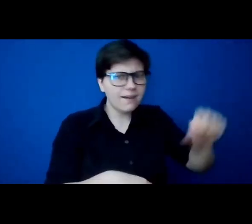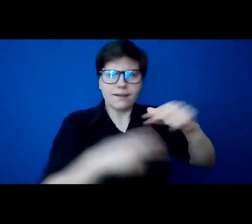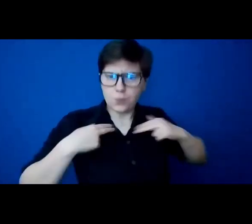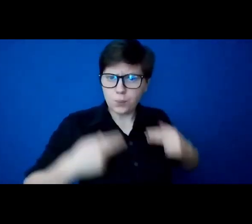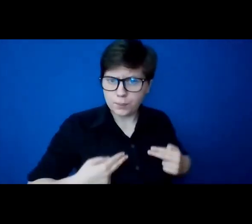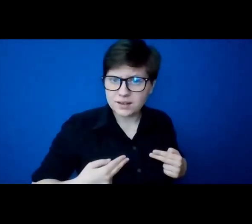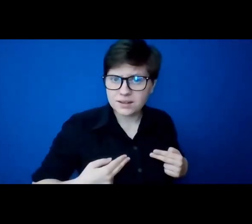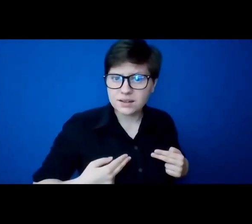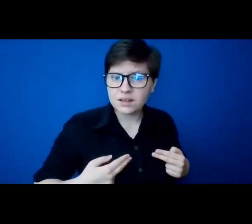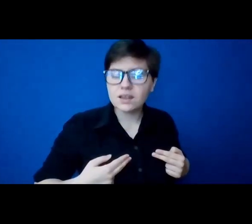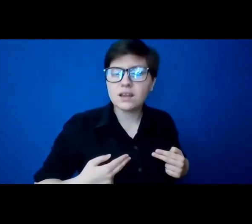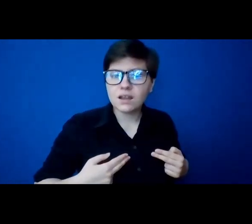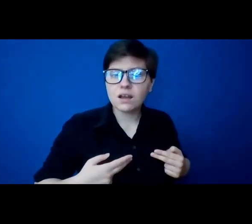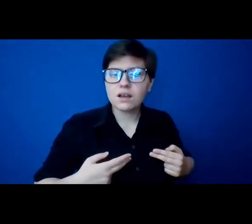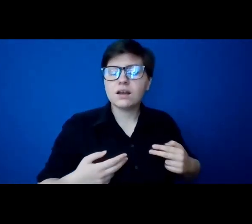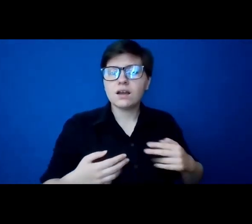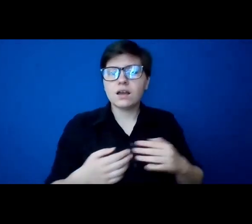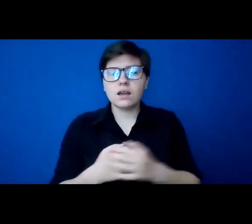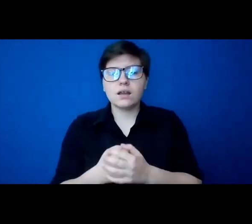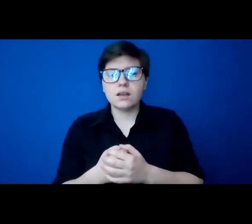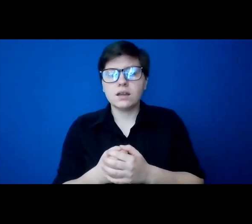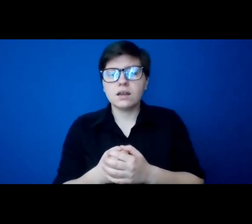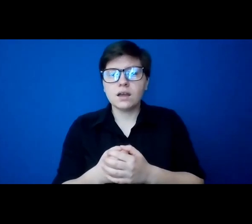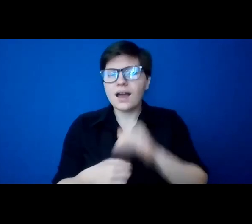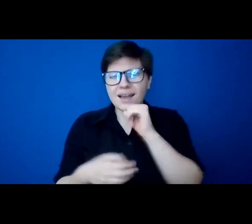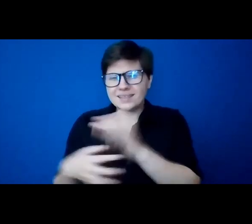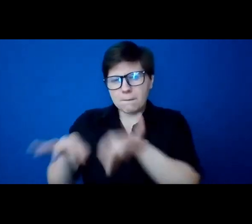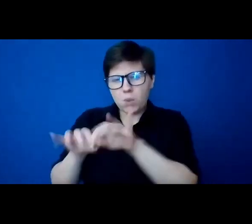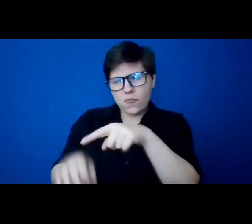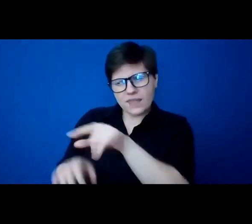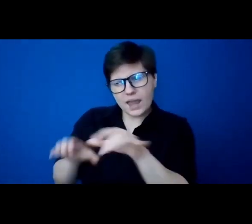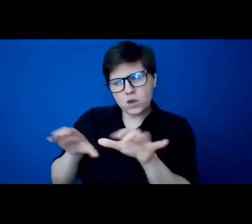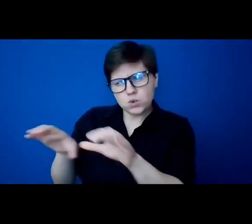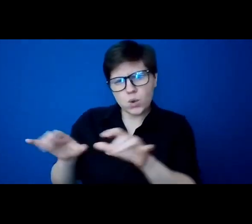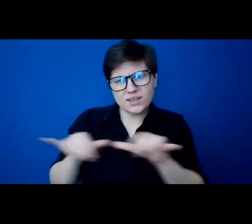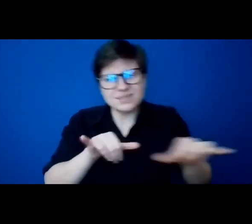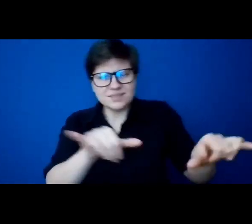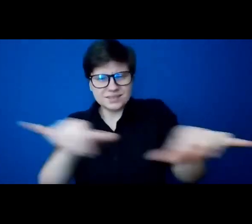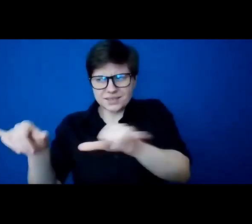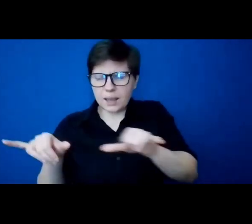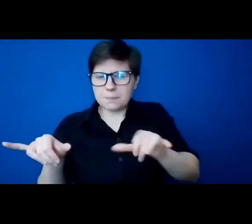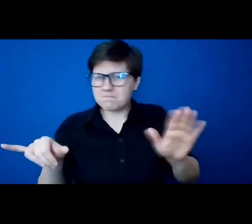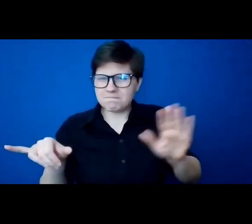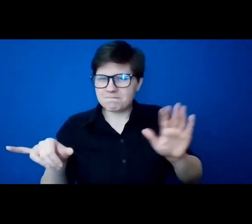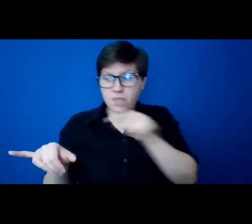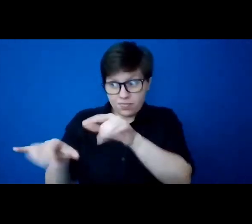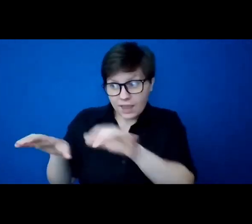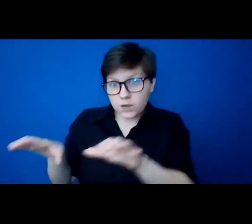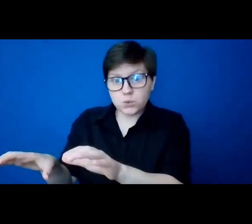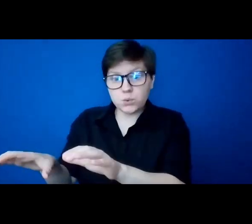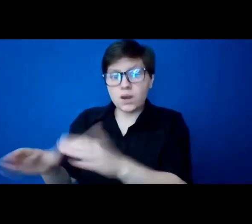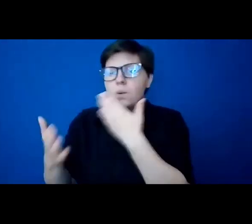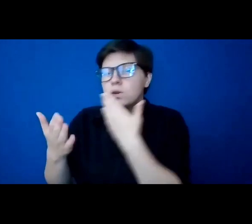it is not important that they do what others do, but that they do what is truly good